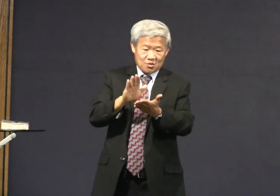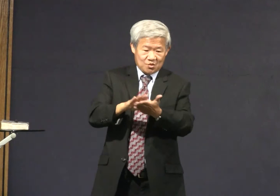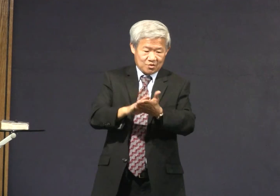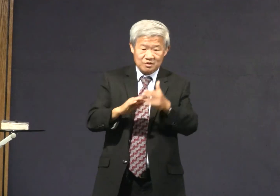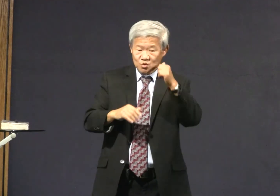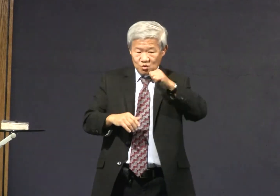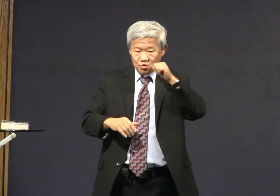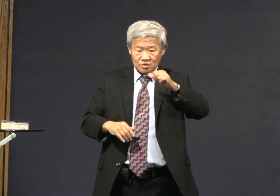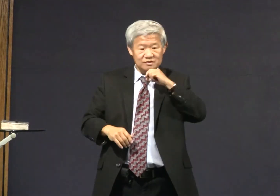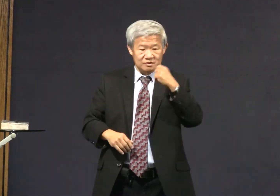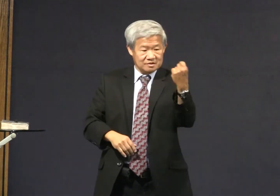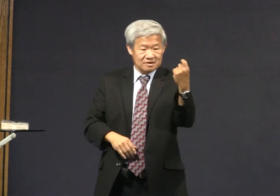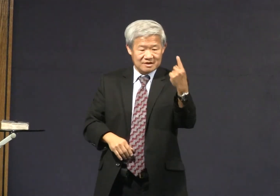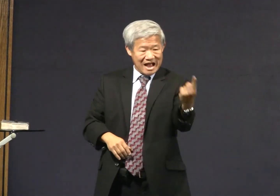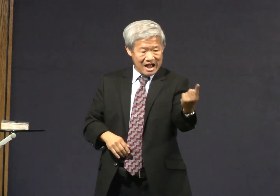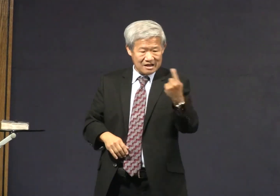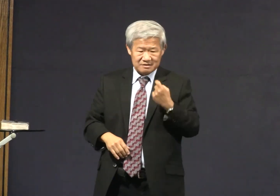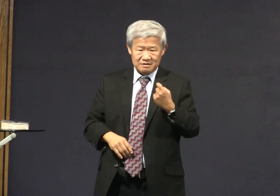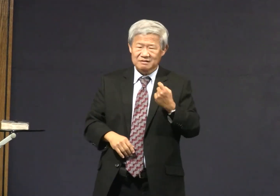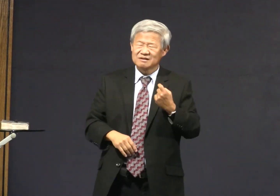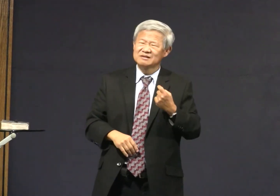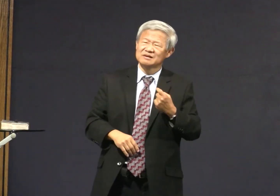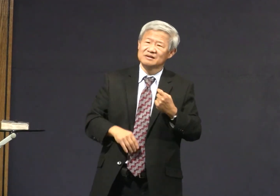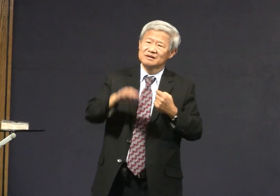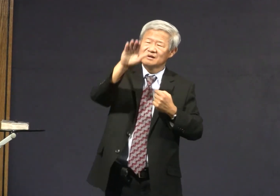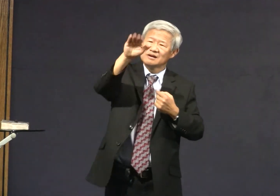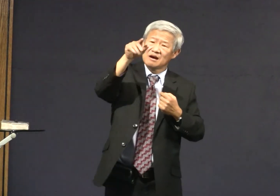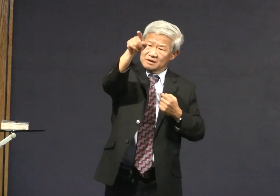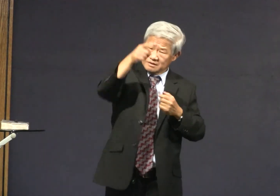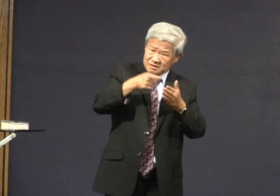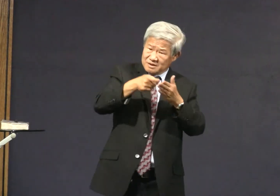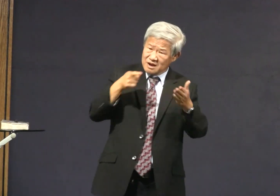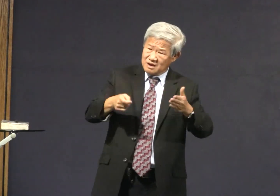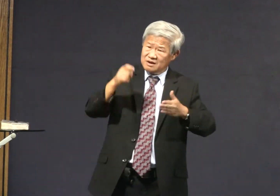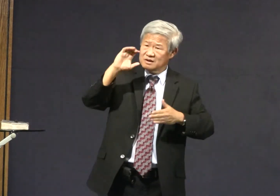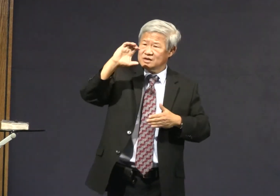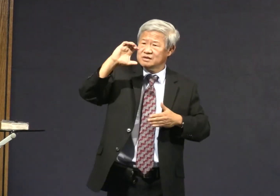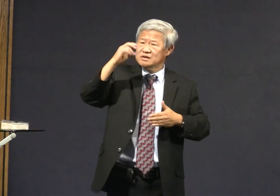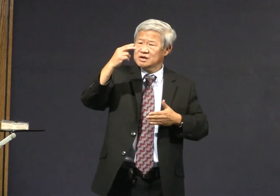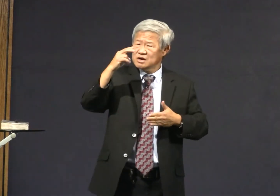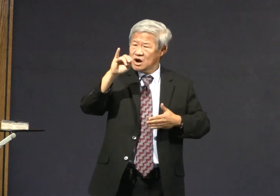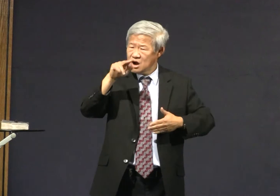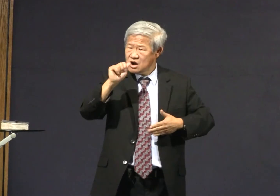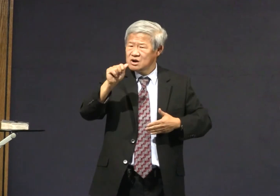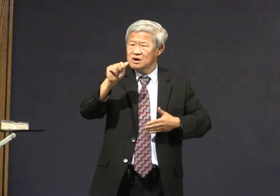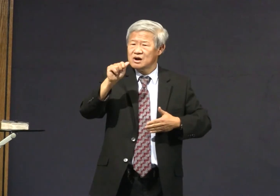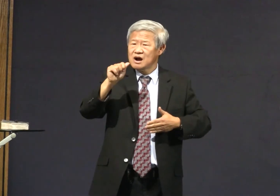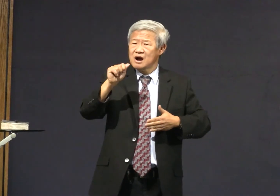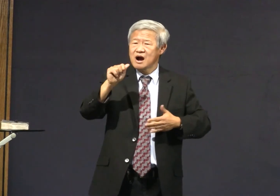Washington, D.C., I went to school, went to school, and a girl, age 11, asked me, are you from China?